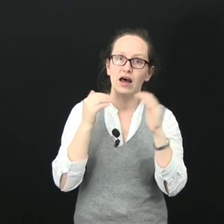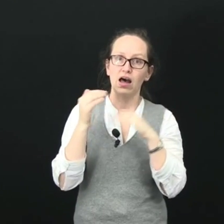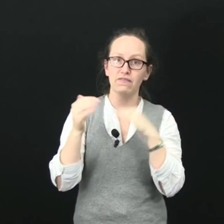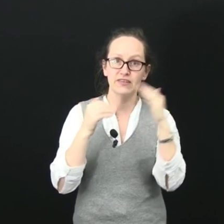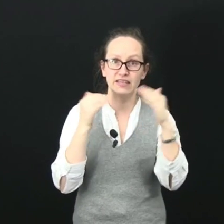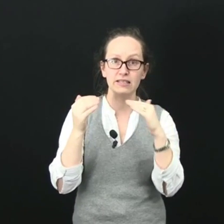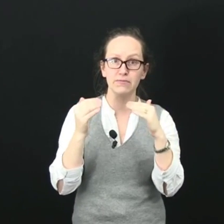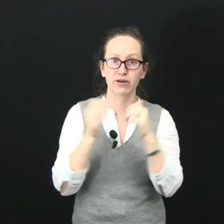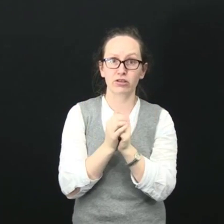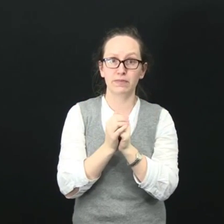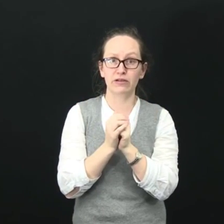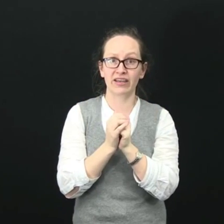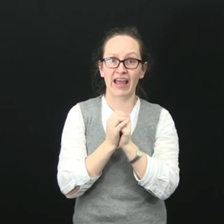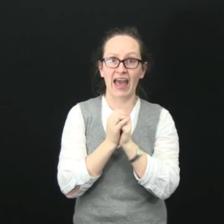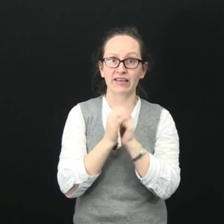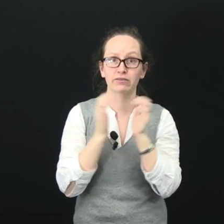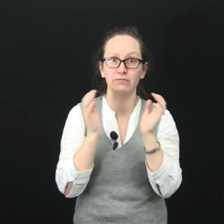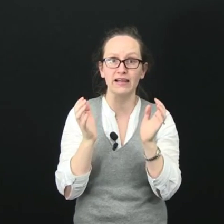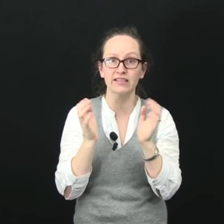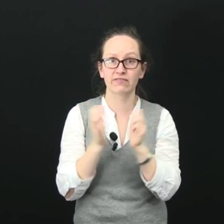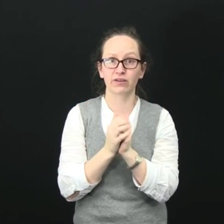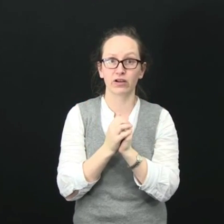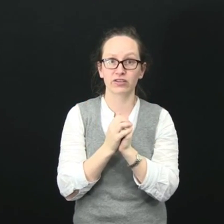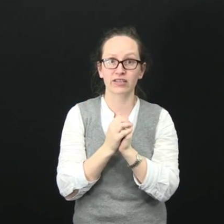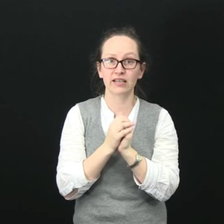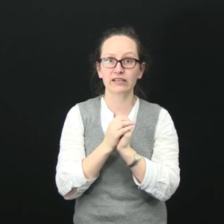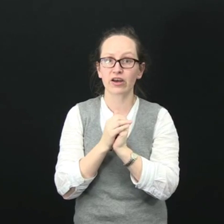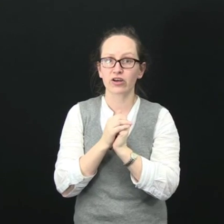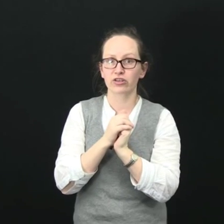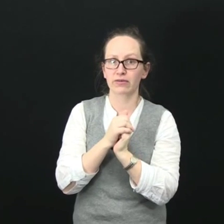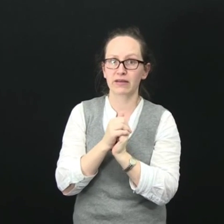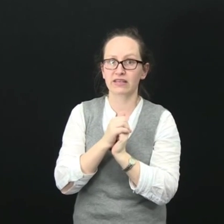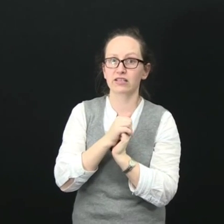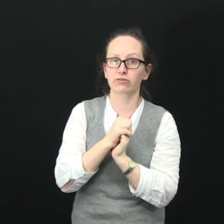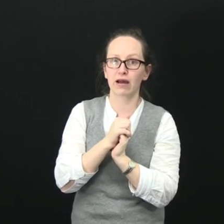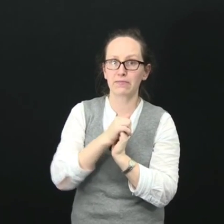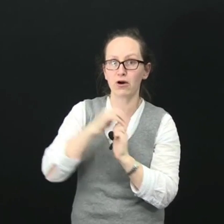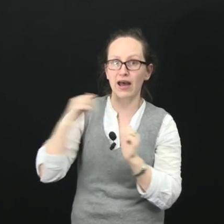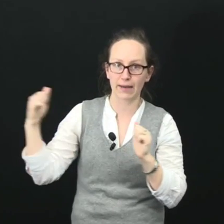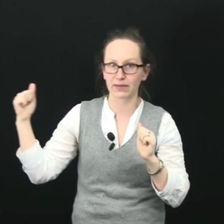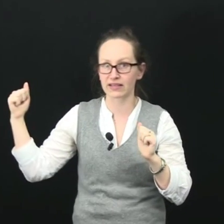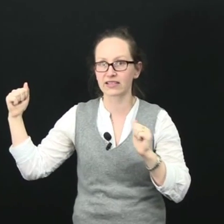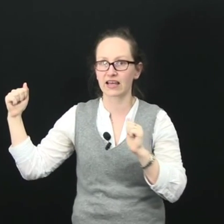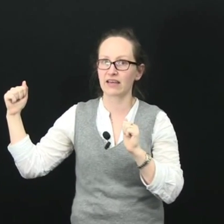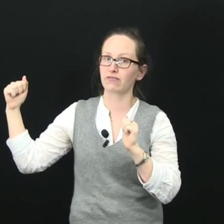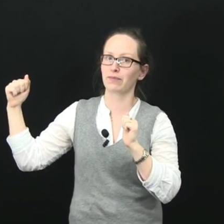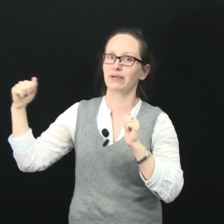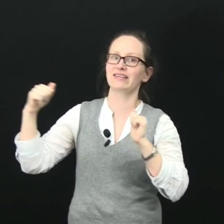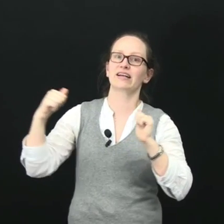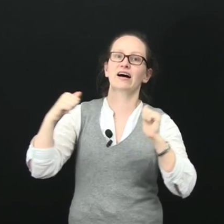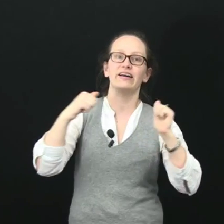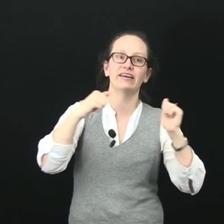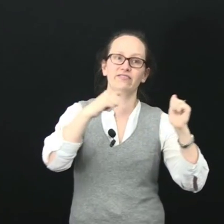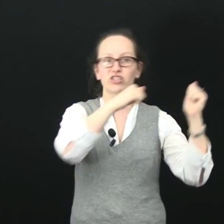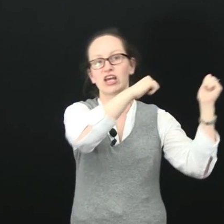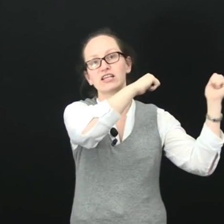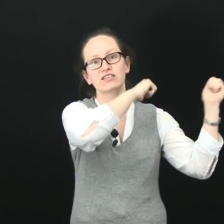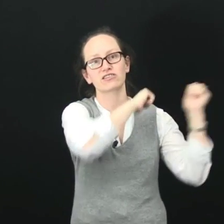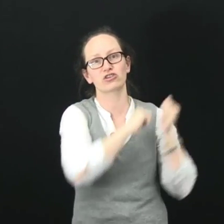After this, we're going to be looking at relative velocities so that we can describe what happens if a police car gives chase to